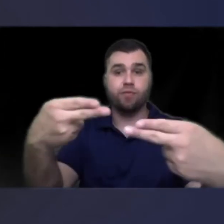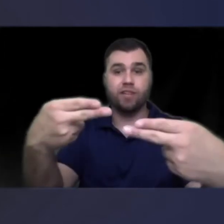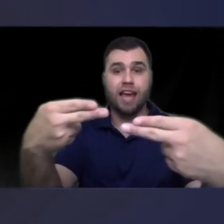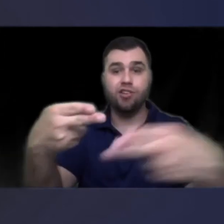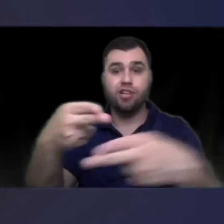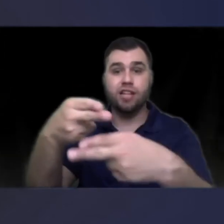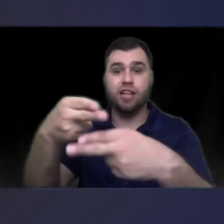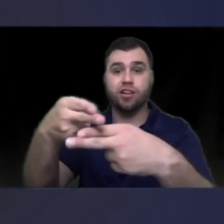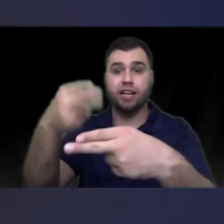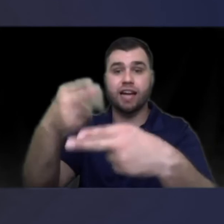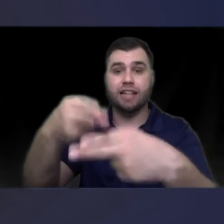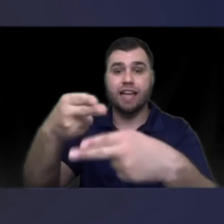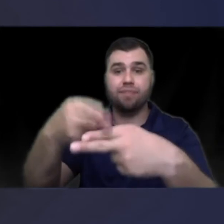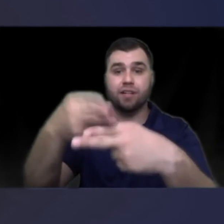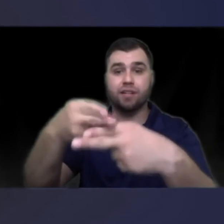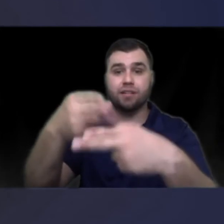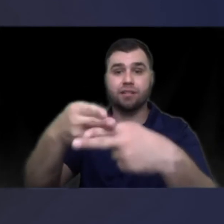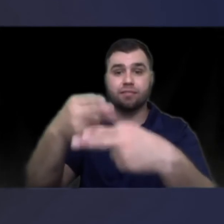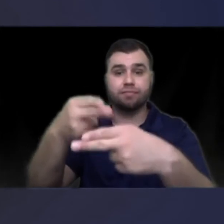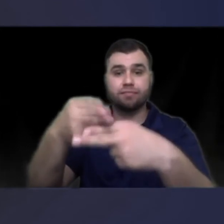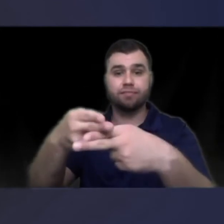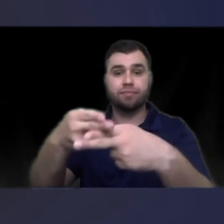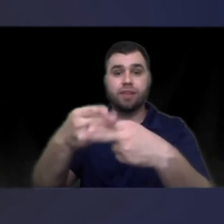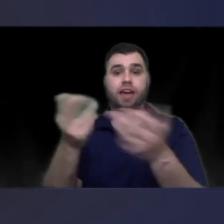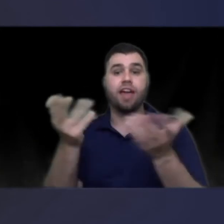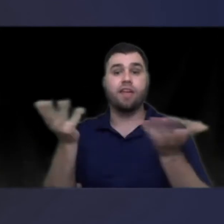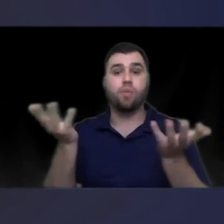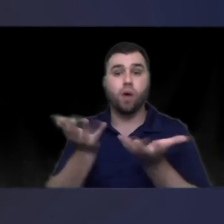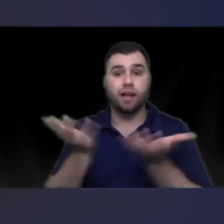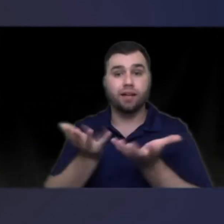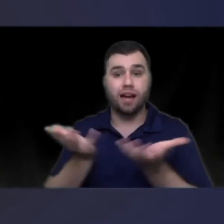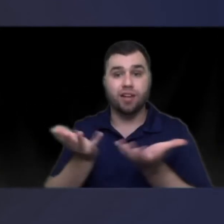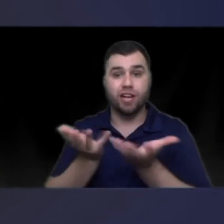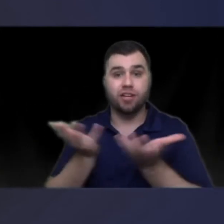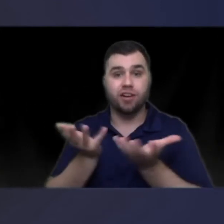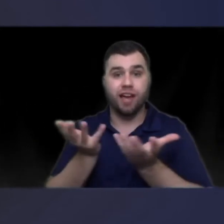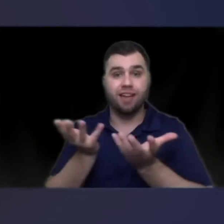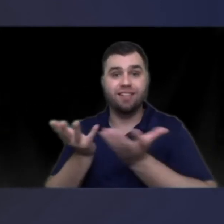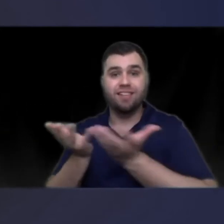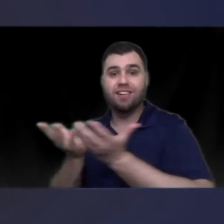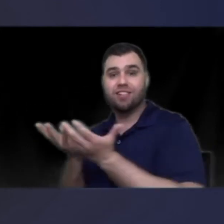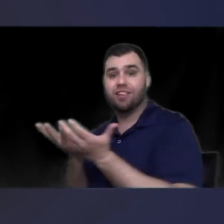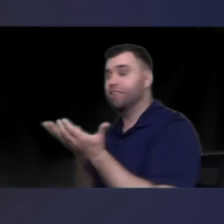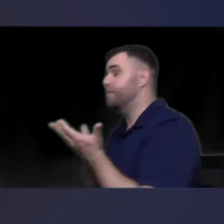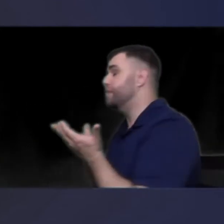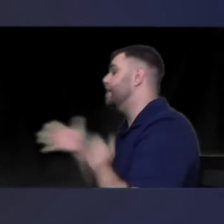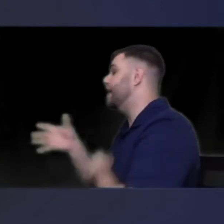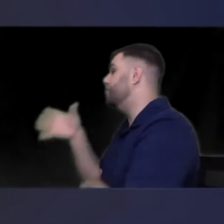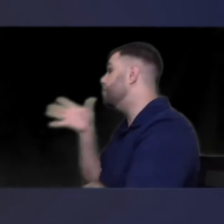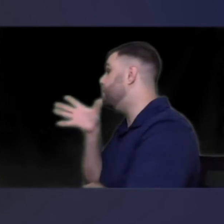is with h's and you're going to kind of tap them and then what kind of shaking your hand so look from the side so mom